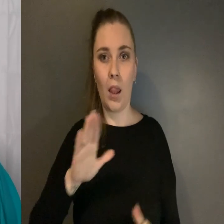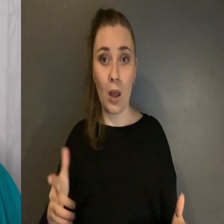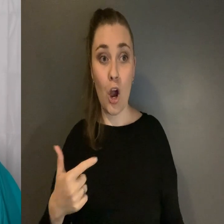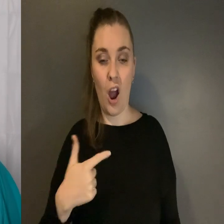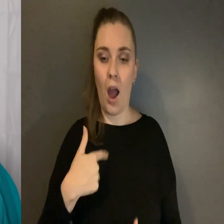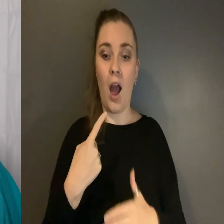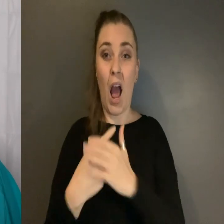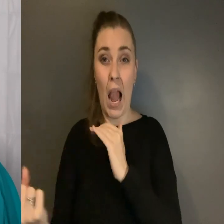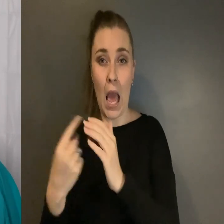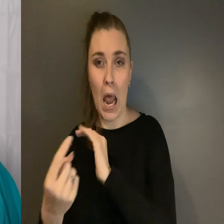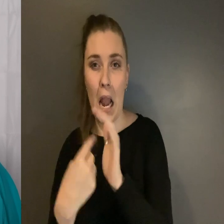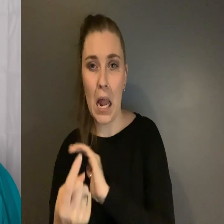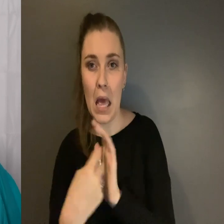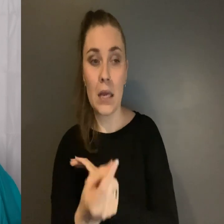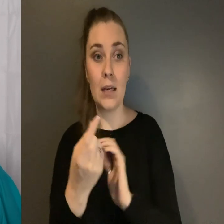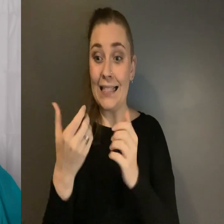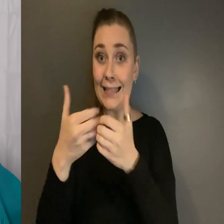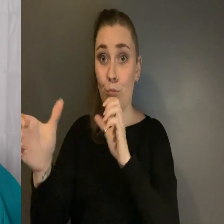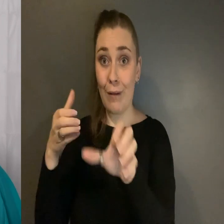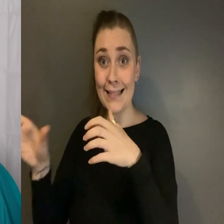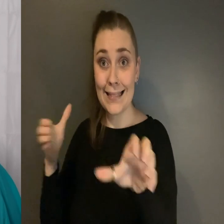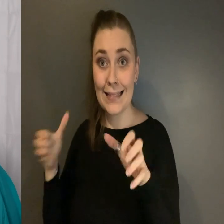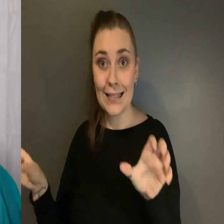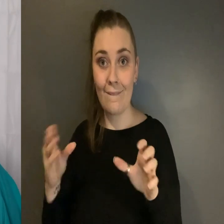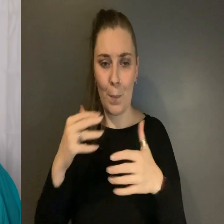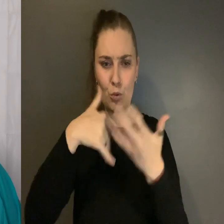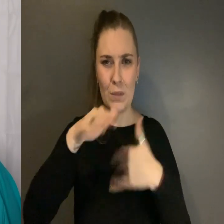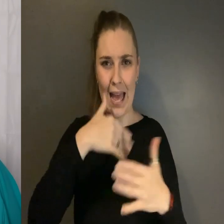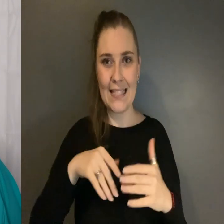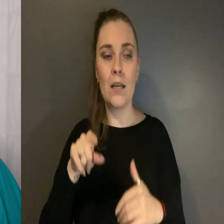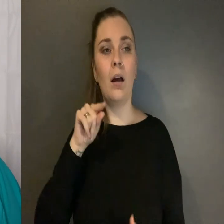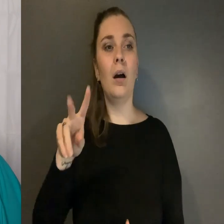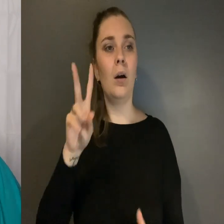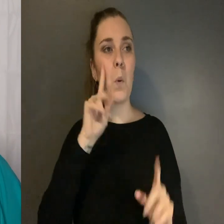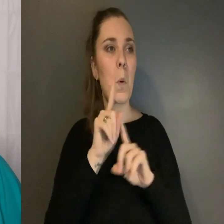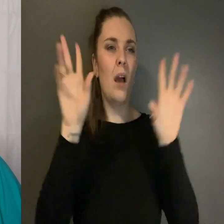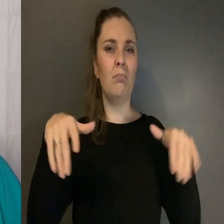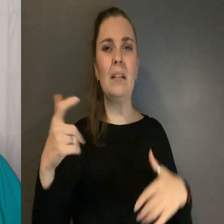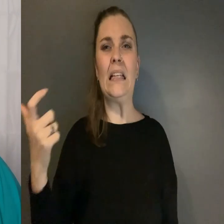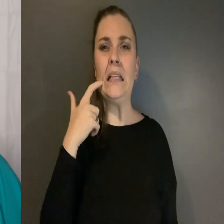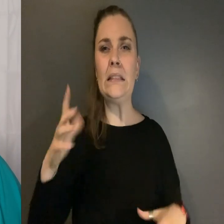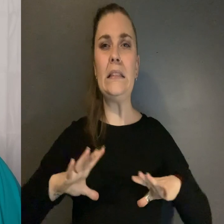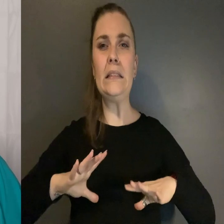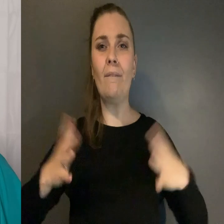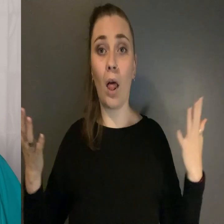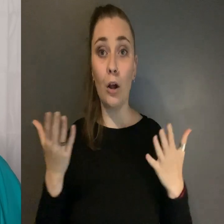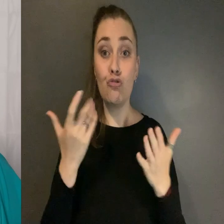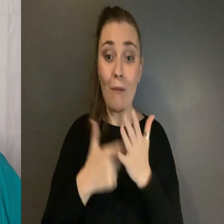us because separating us from the rest of society Seems like an easier default than providing genuine